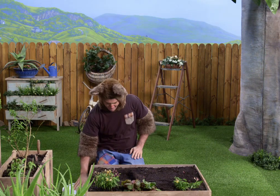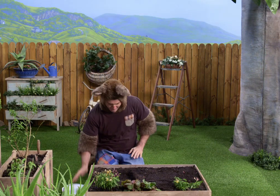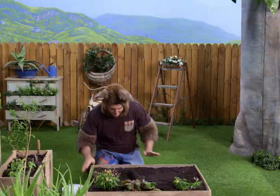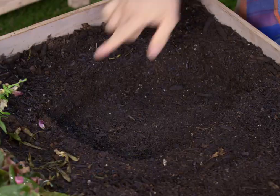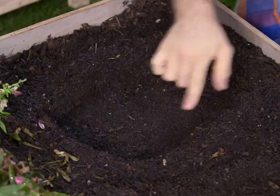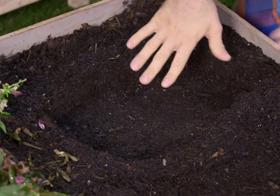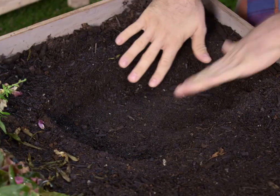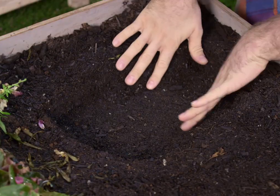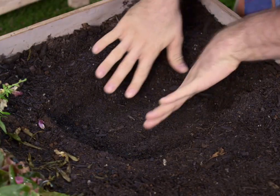Ha ha.